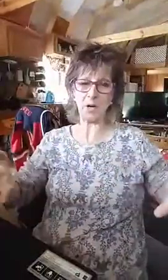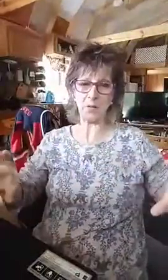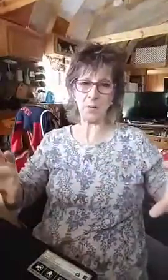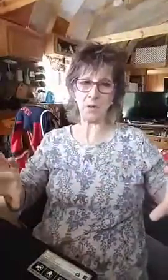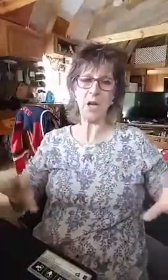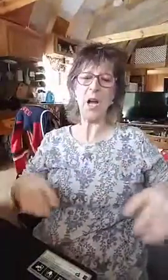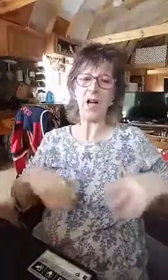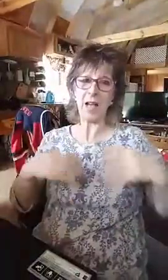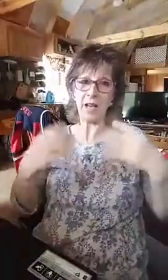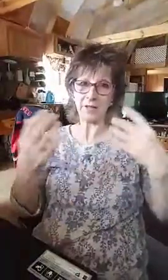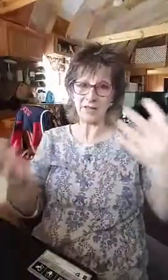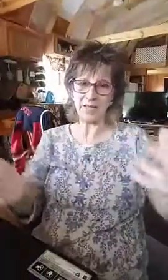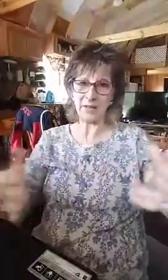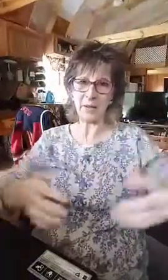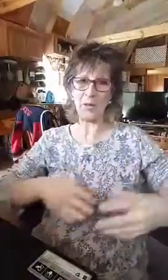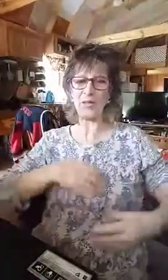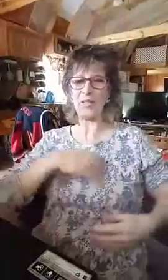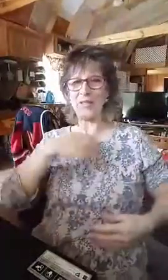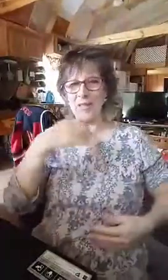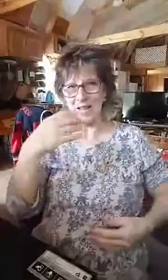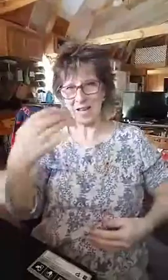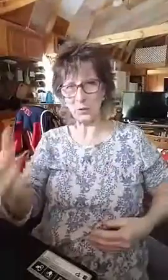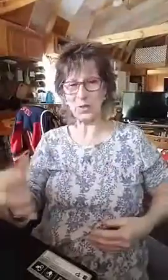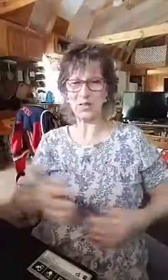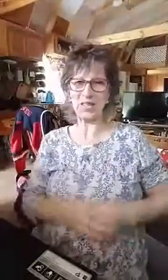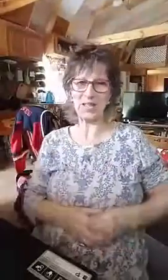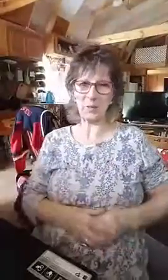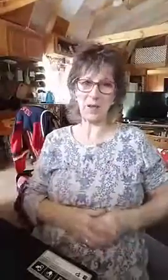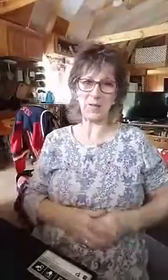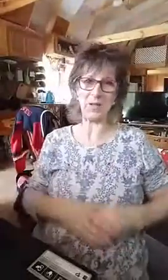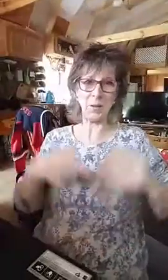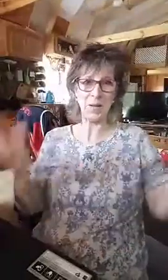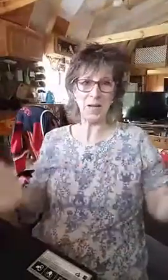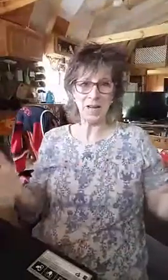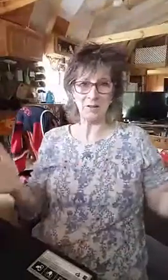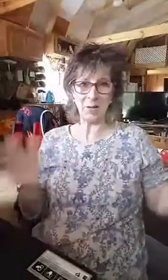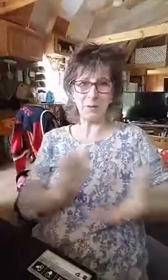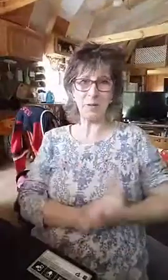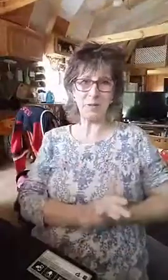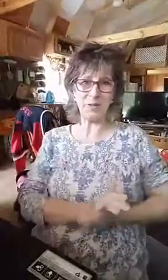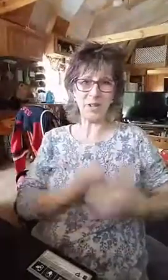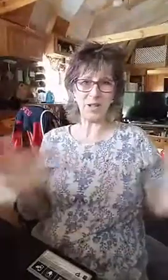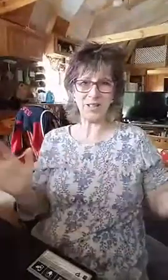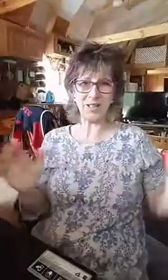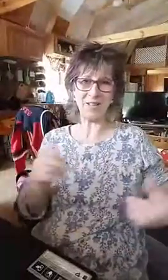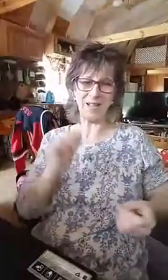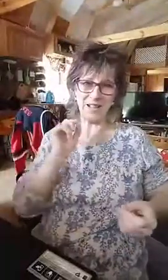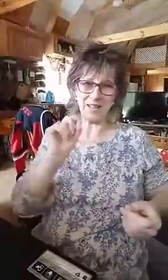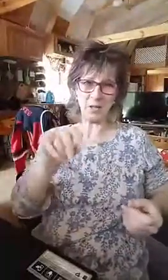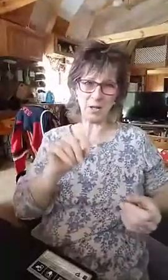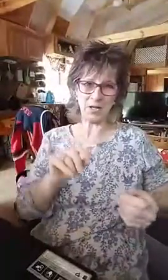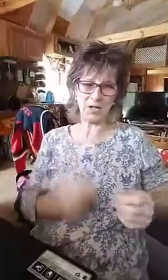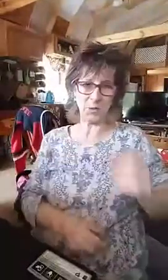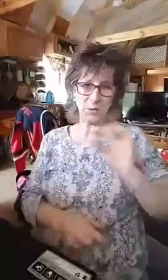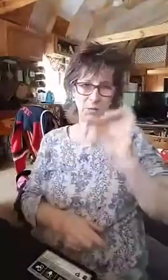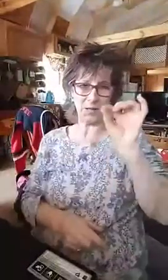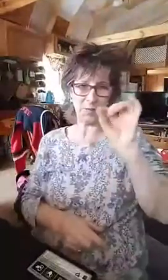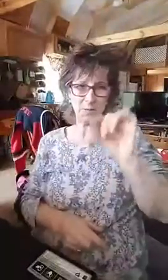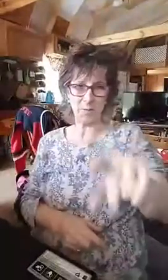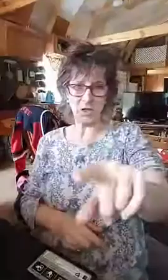of the book on how to send out the hosts and how to work the kingdom of heaven. So Robin Bremer, talk to you later. I'll answer your questions. You might want to mention